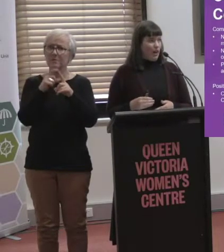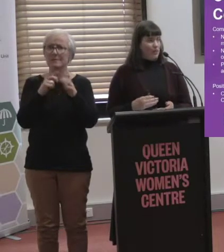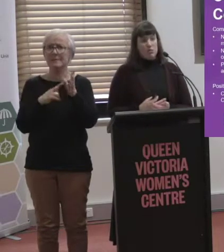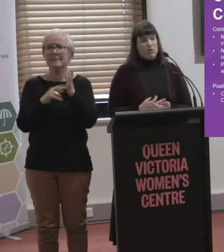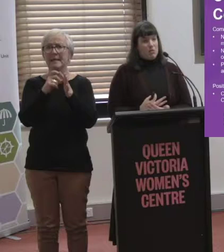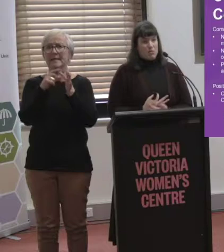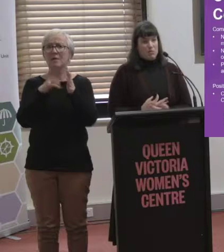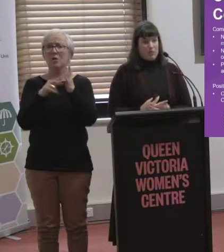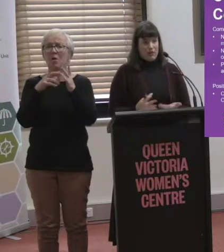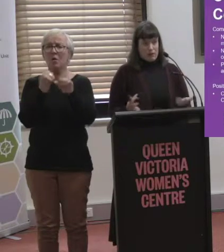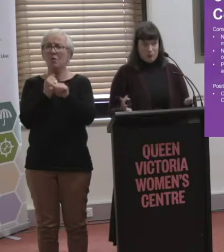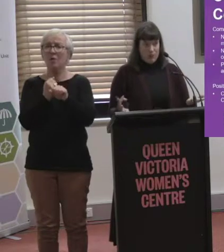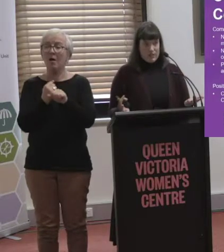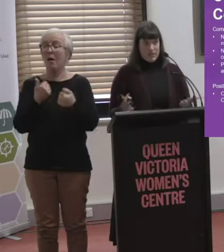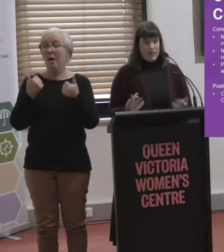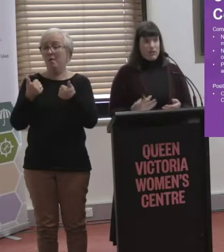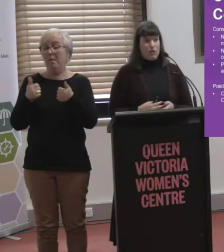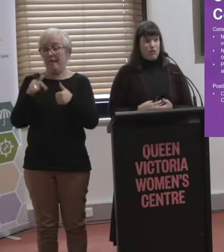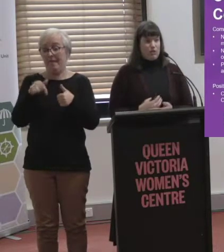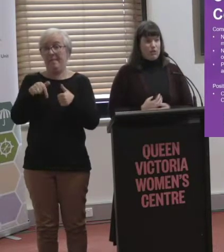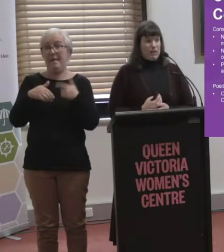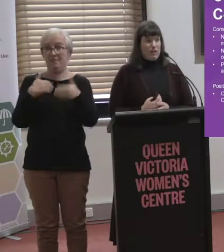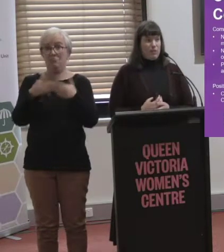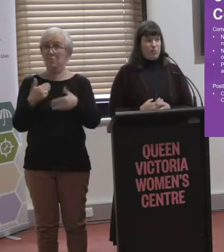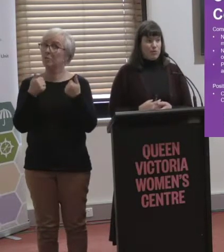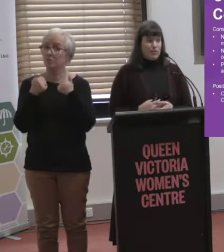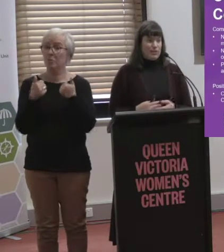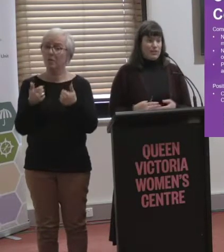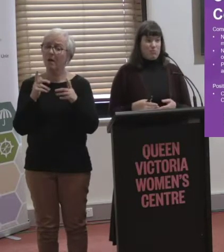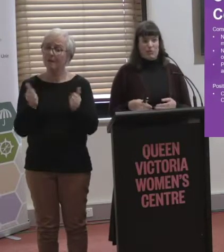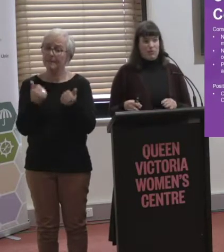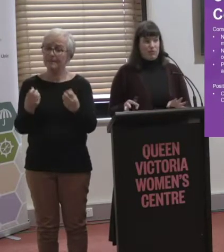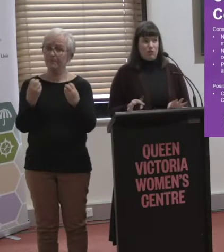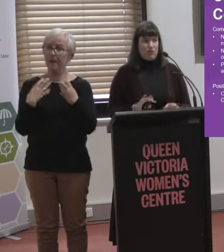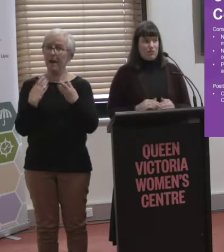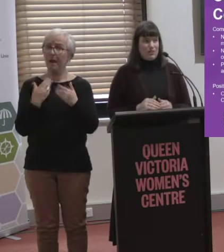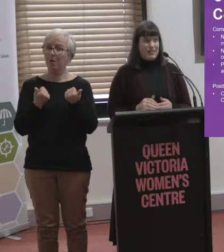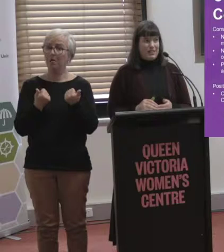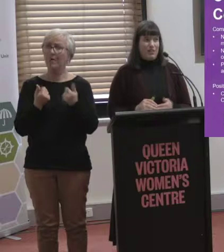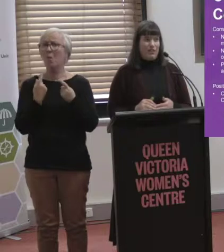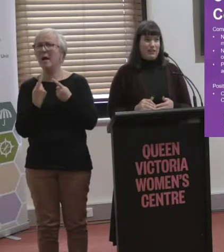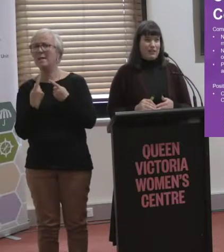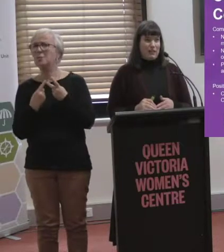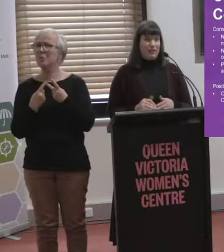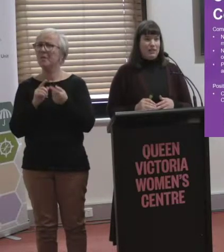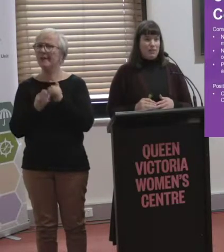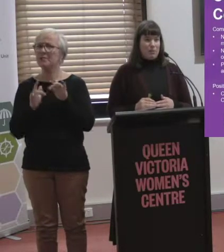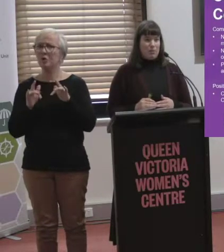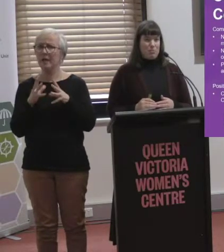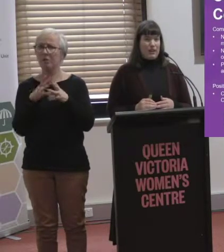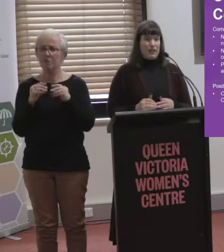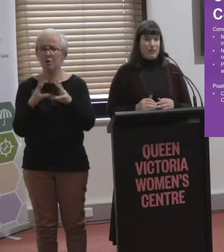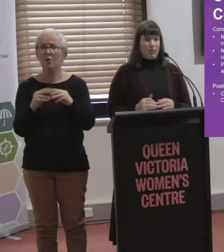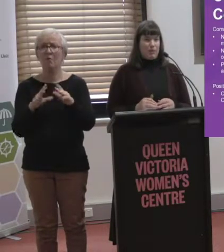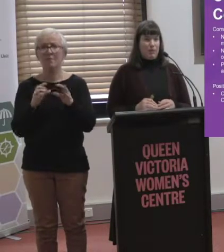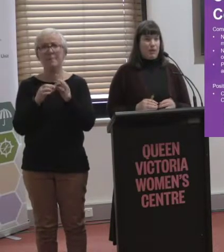So that was apparently a good process and they took a lot of the feedback on board. I think there's maybe one or two issues that are still not cleared up, but for the